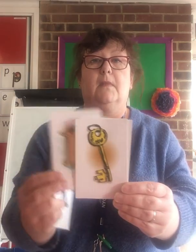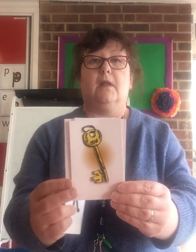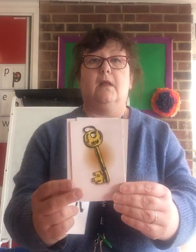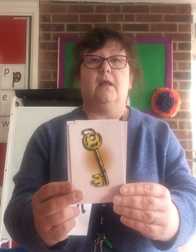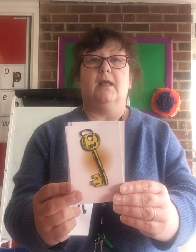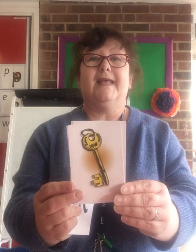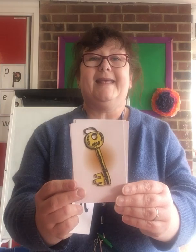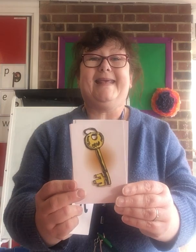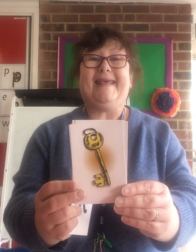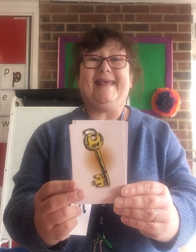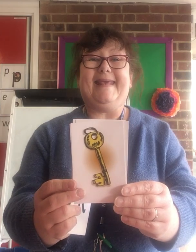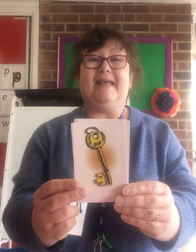Key.